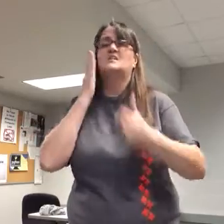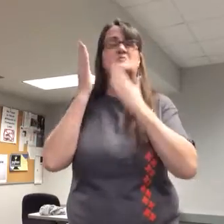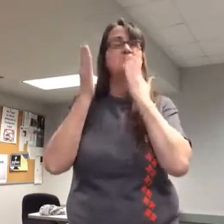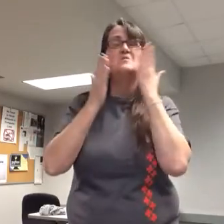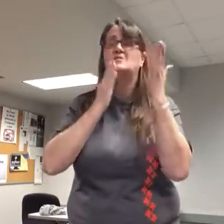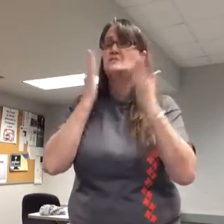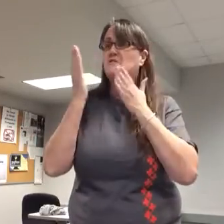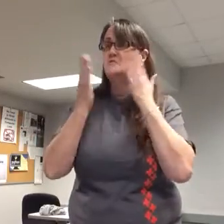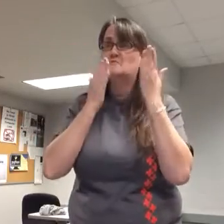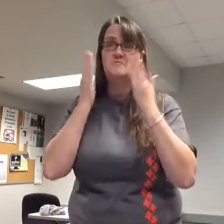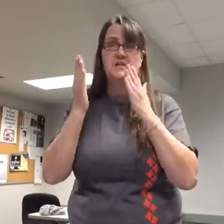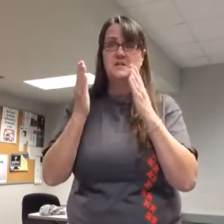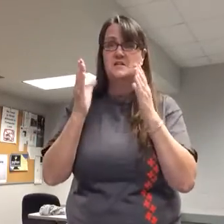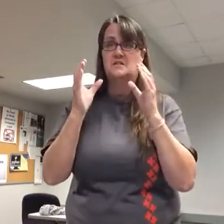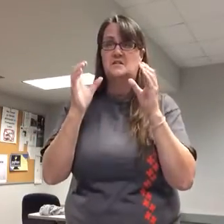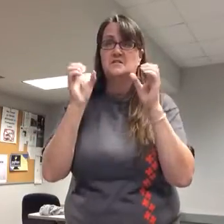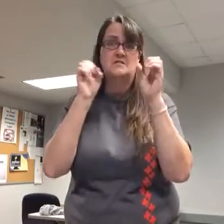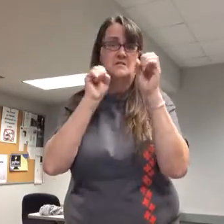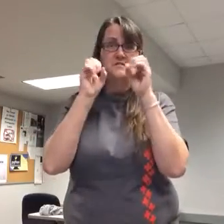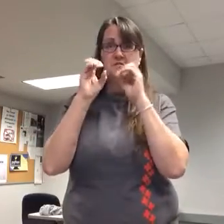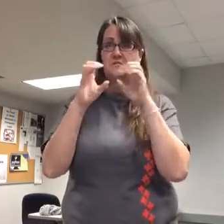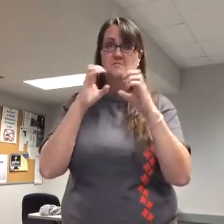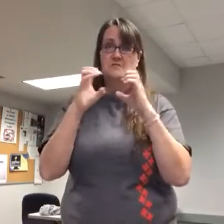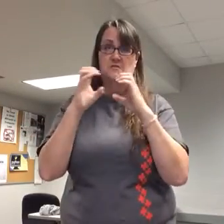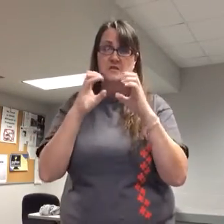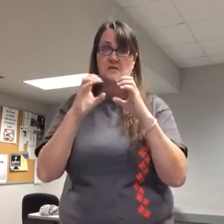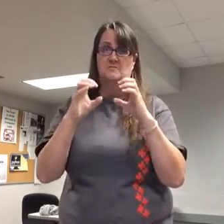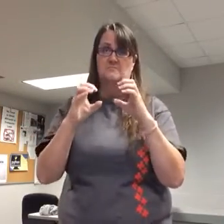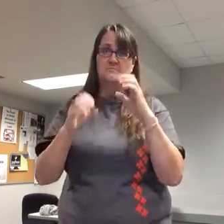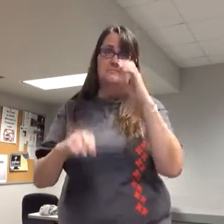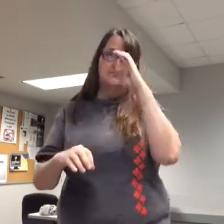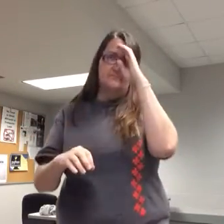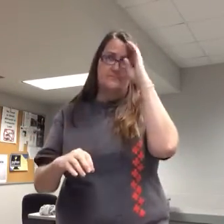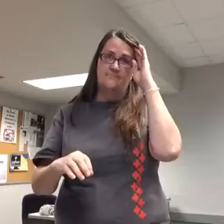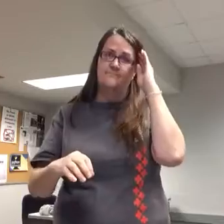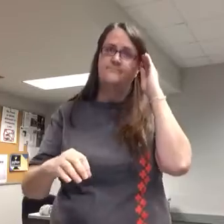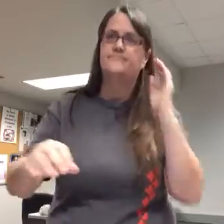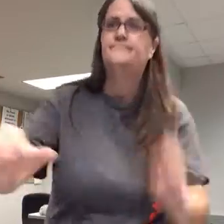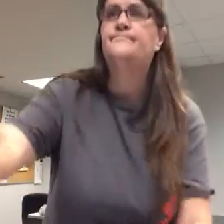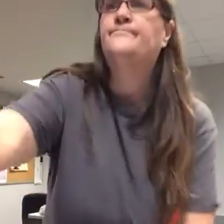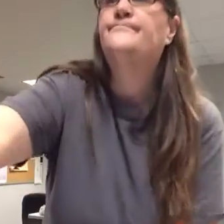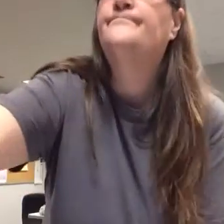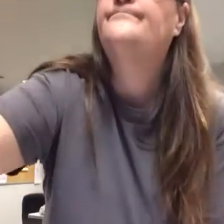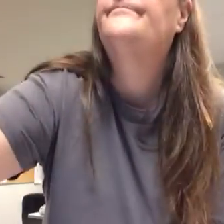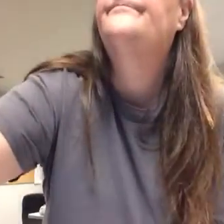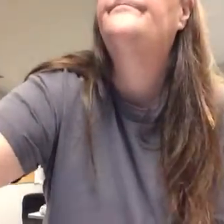embarrassing way to have to communicate deaf signing So very much for letting him know thanks